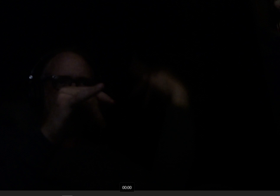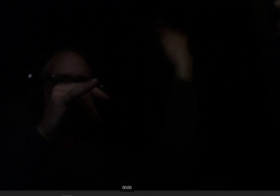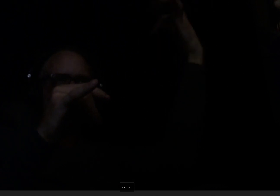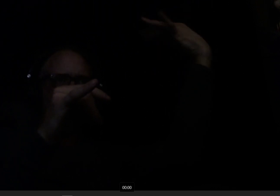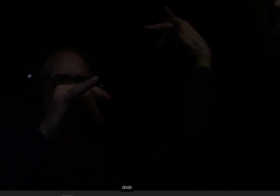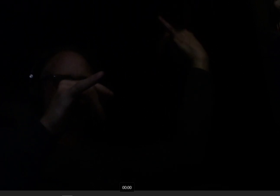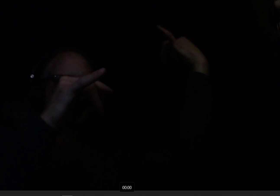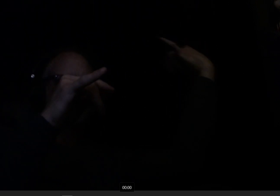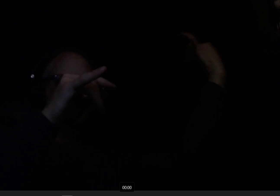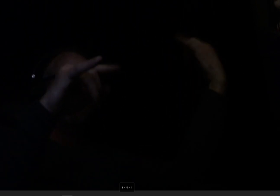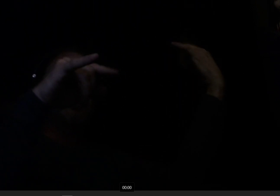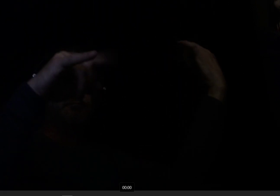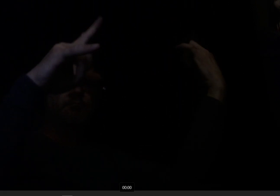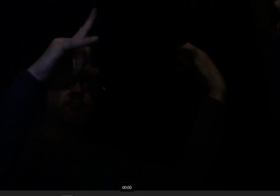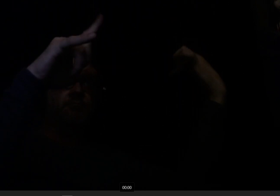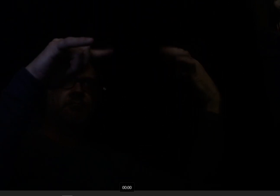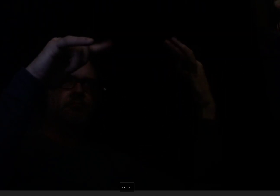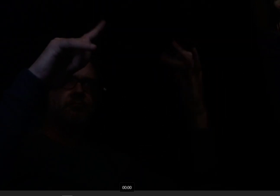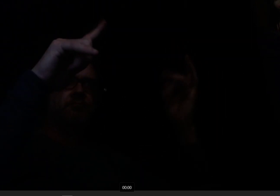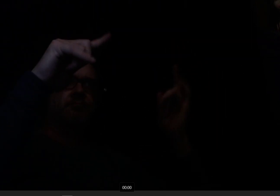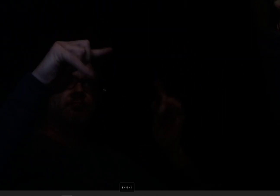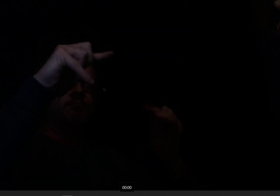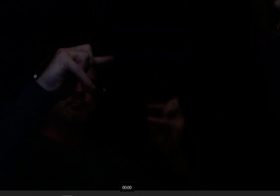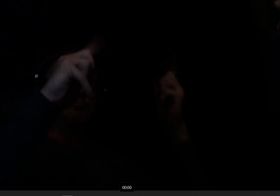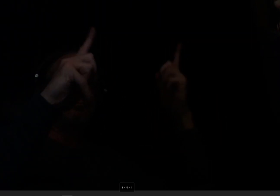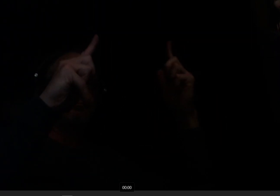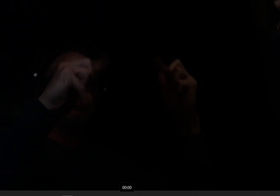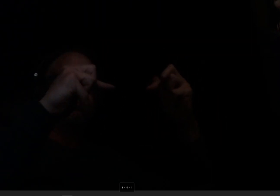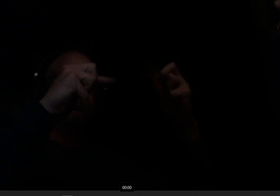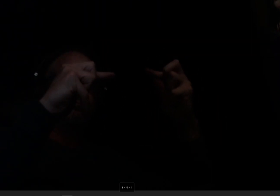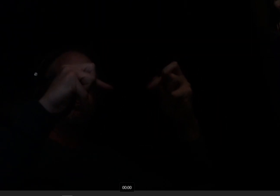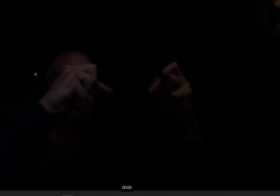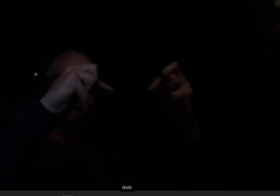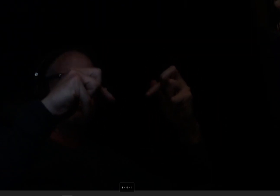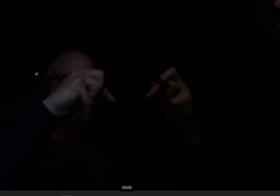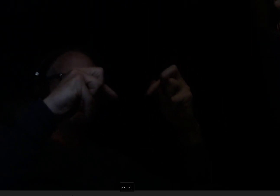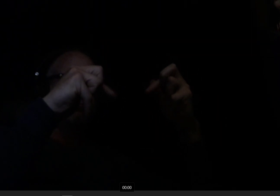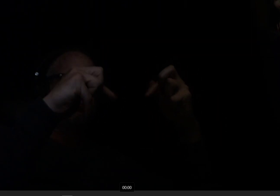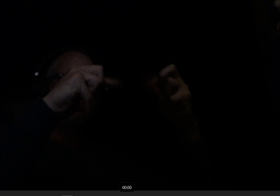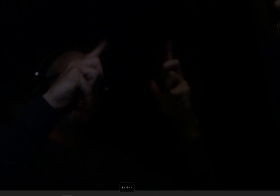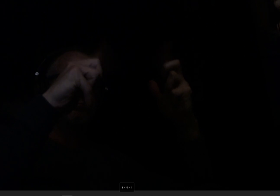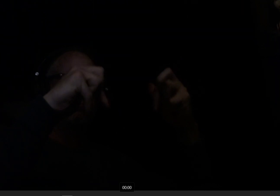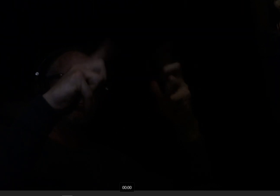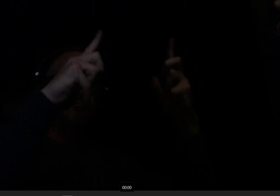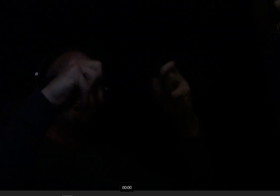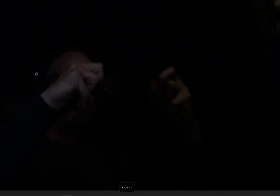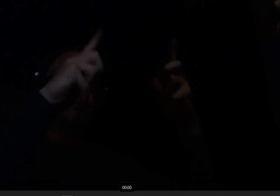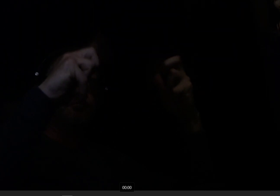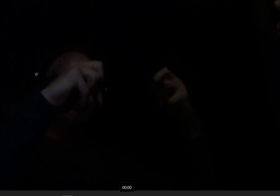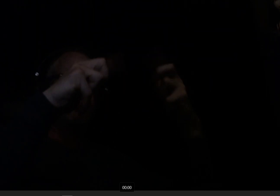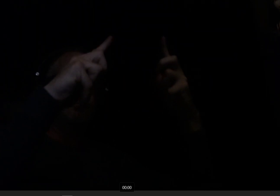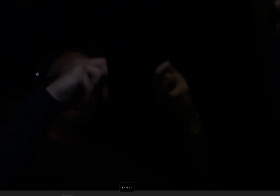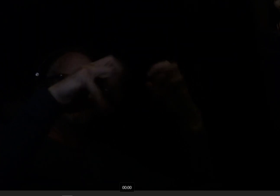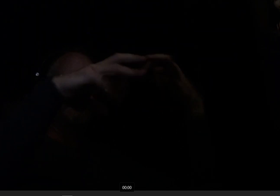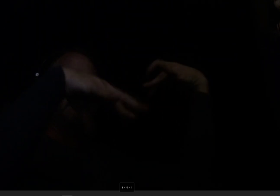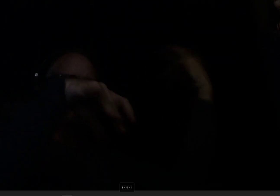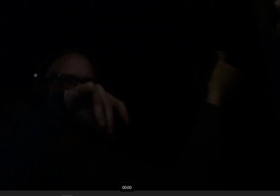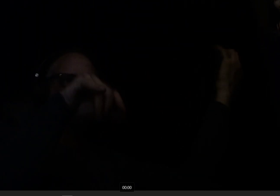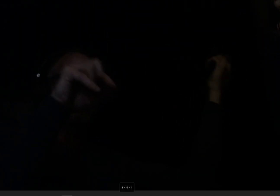you get down on your knees for me? Pop that pretty question right now, baby Beauty